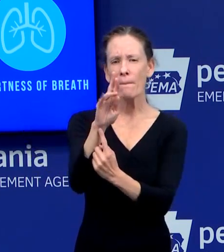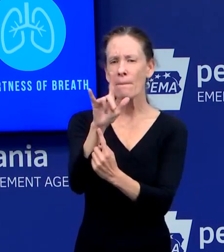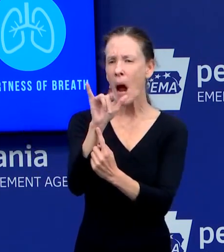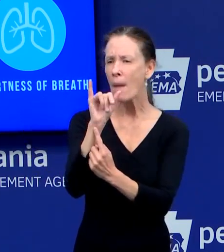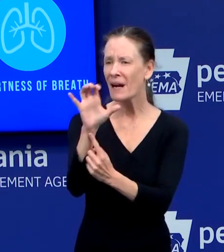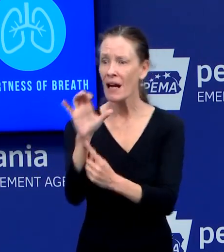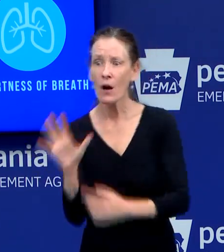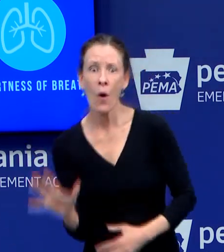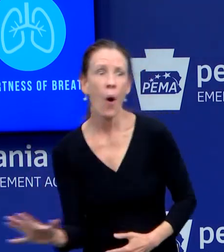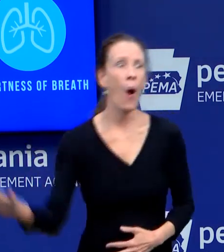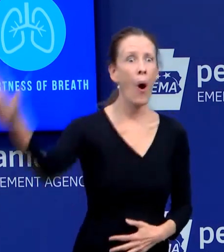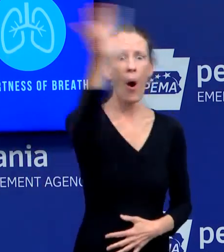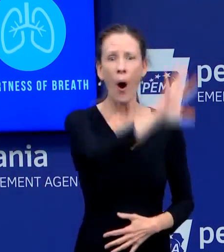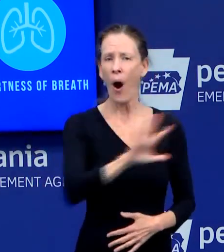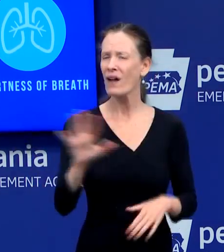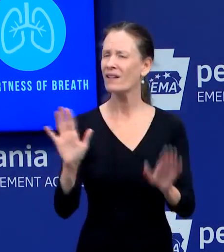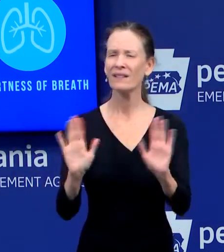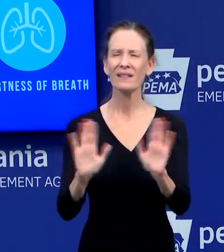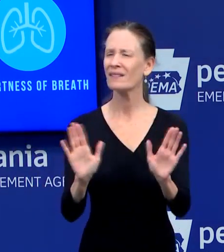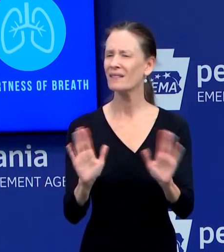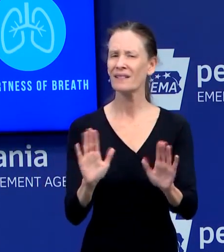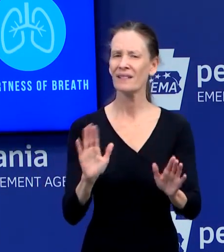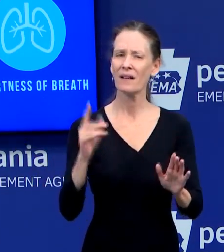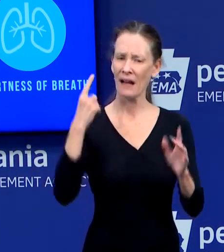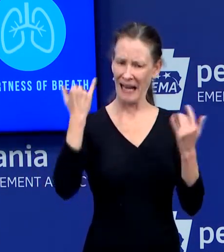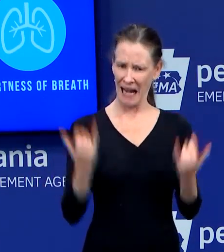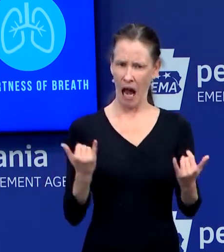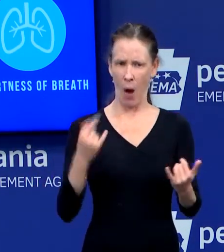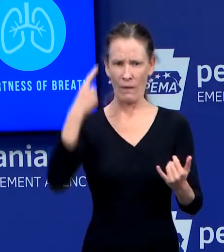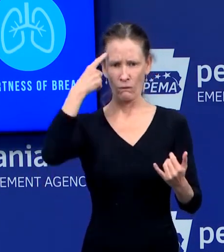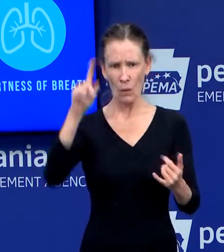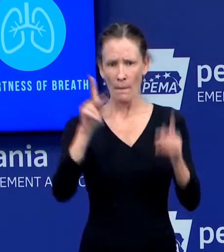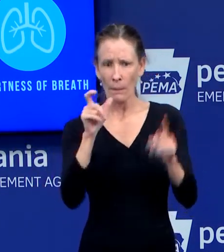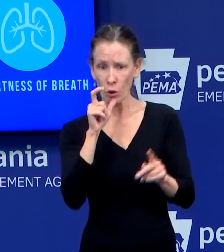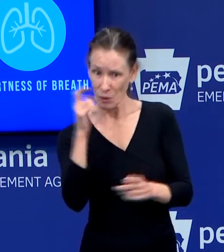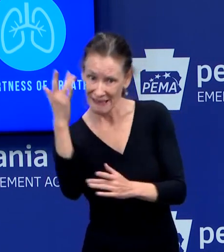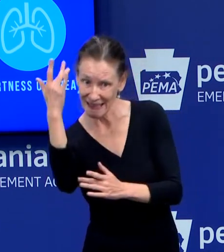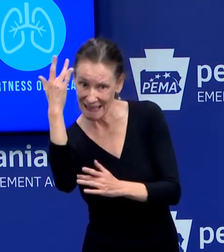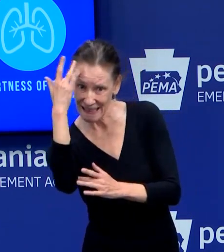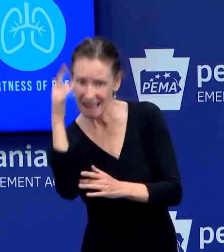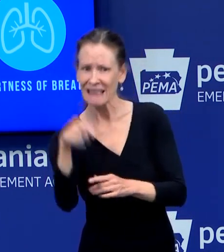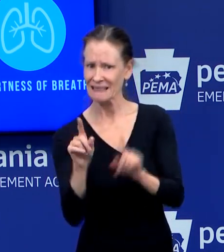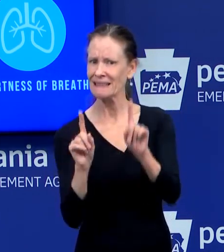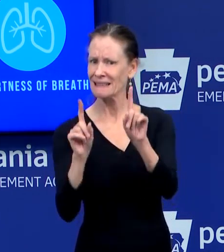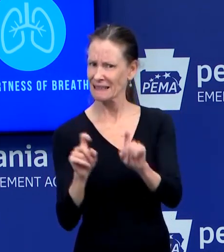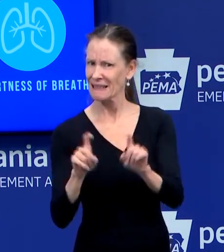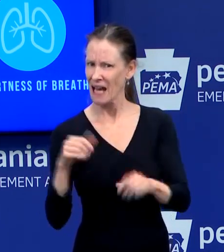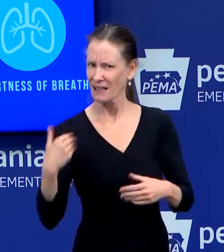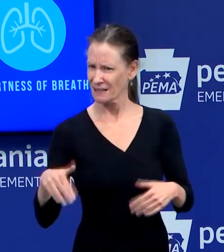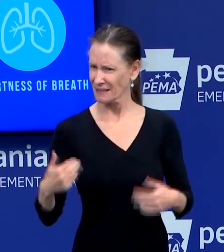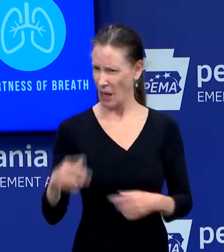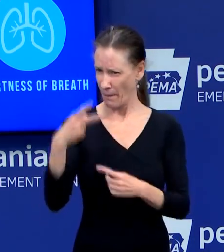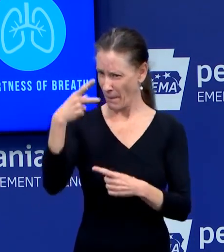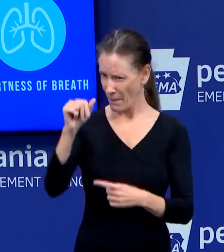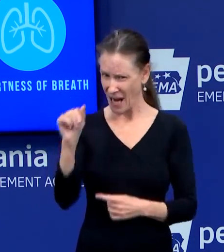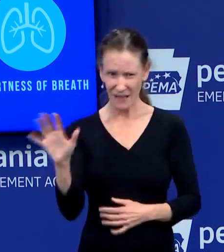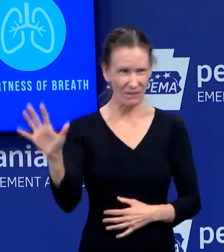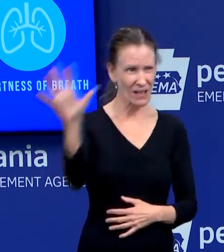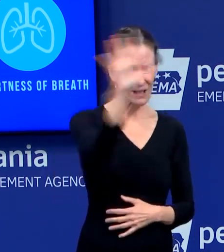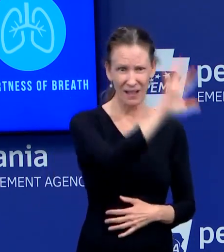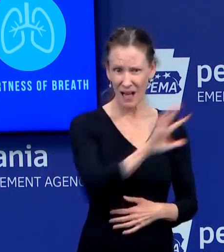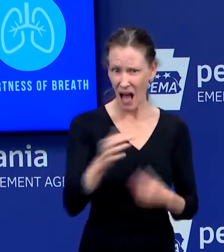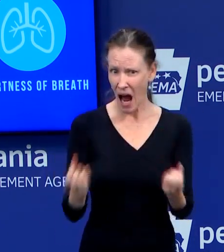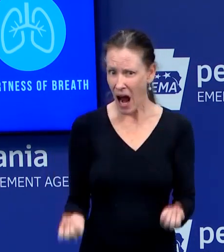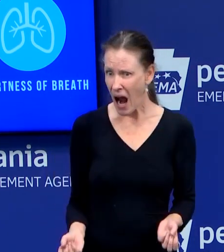but if you're, I mean, if you think of how many people, uh, are in Pennsylvania, certainly that would, that would be beyond our laboratory. So it's not that